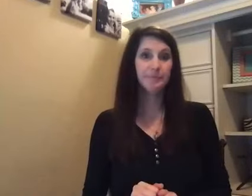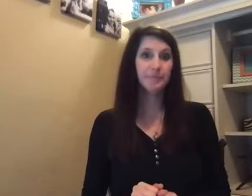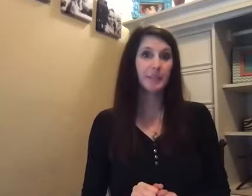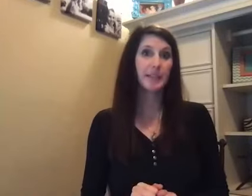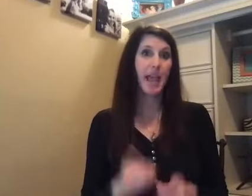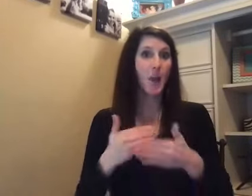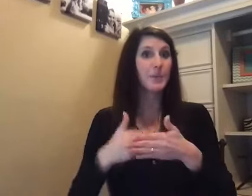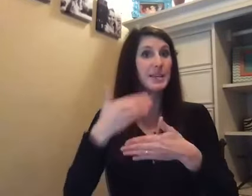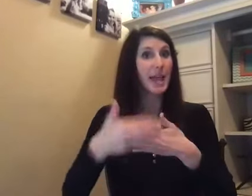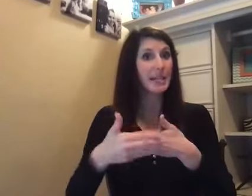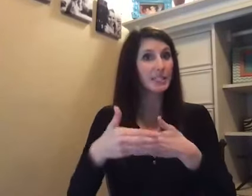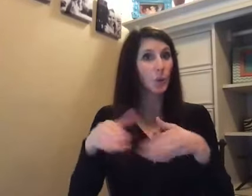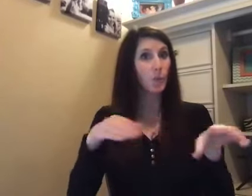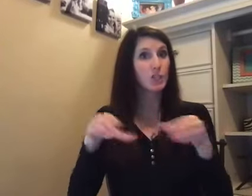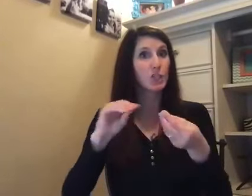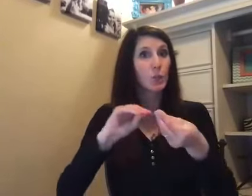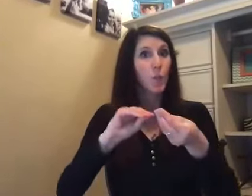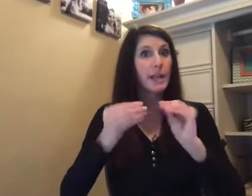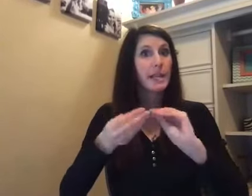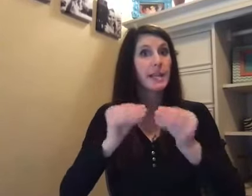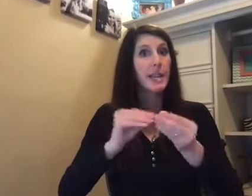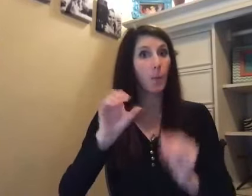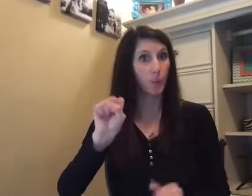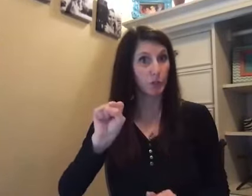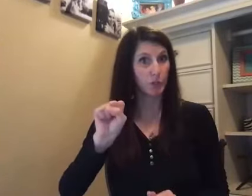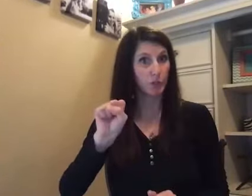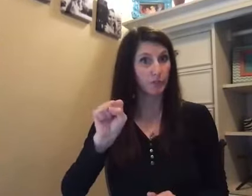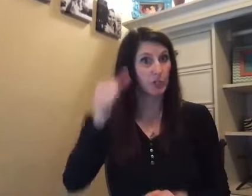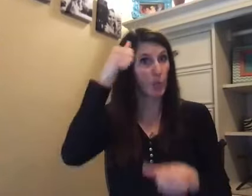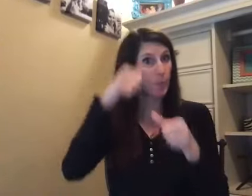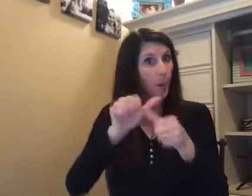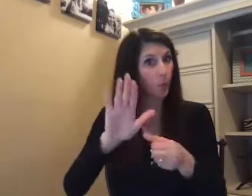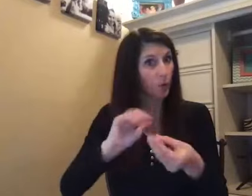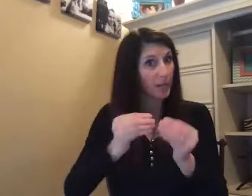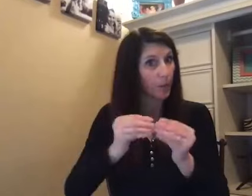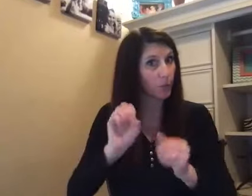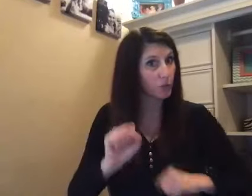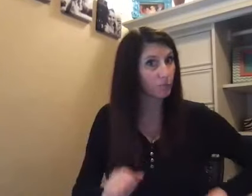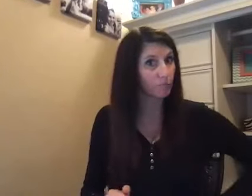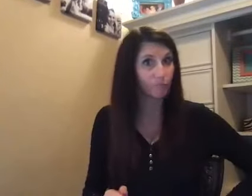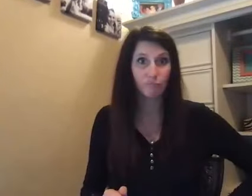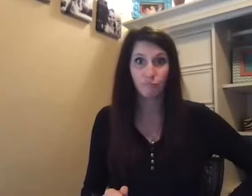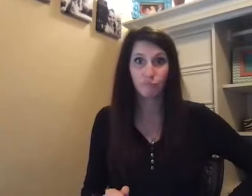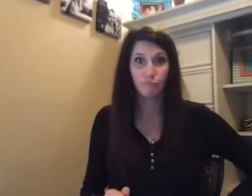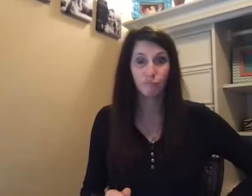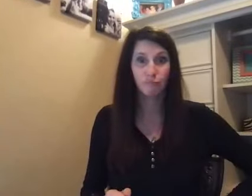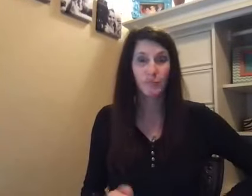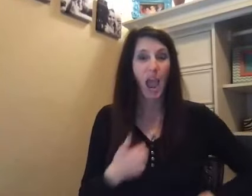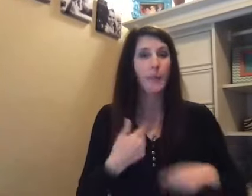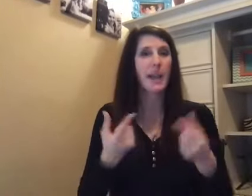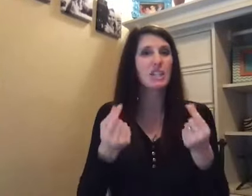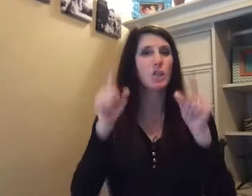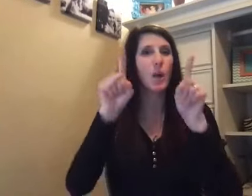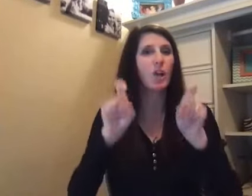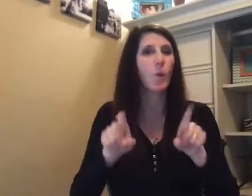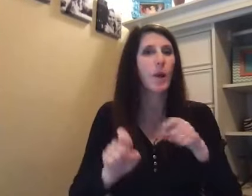Now, next, we can do numbers. Do you remember good numbers? I'm going to do a quiz.